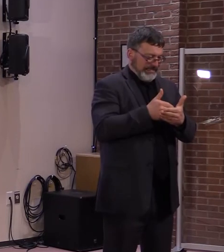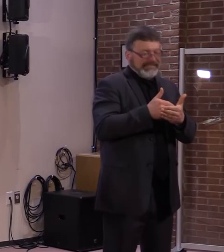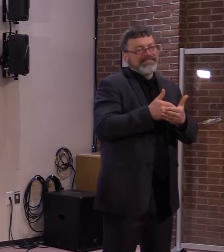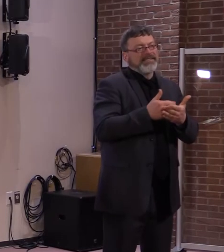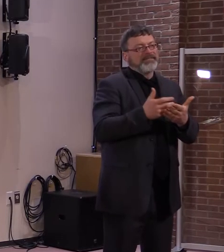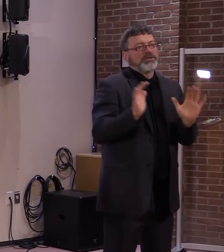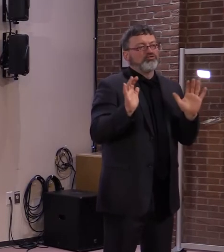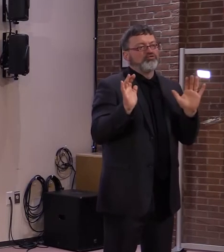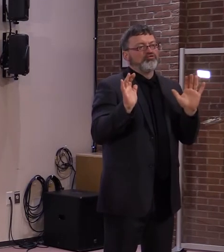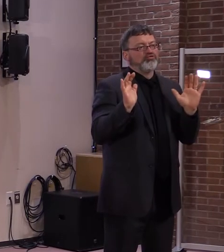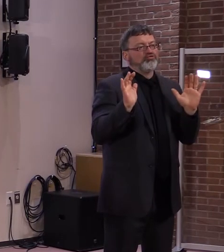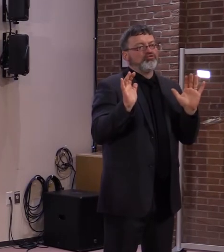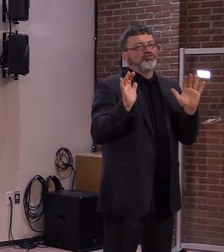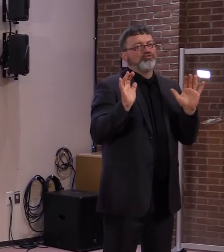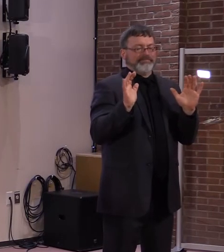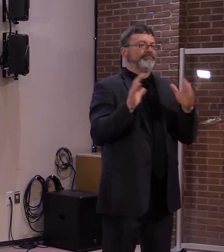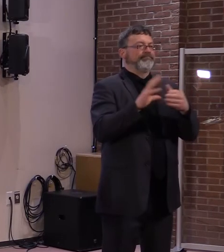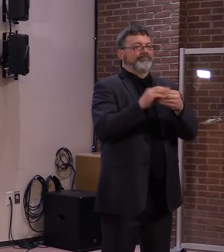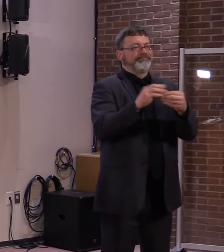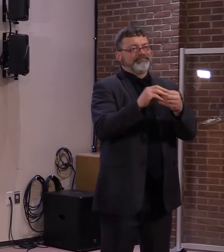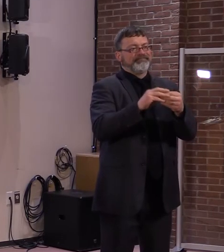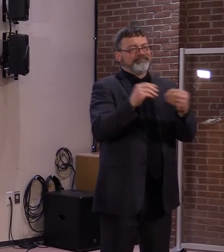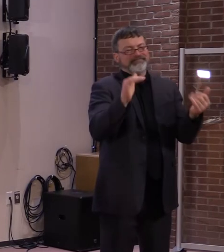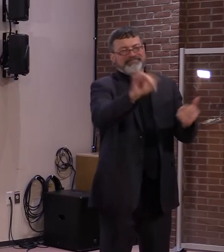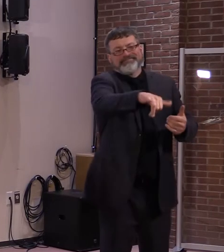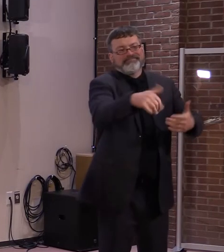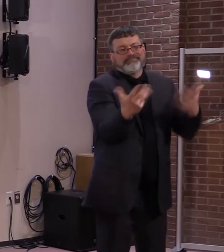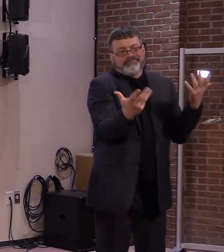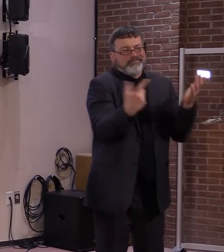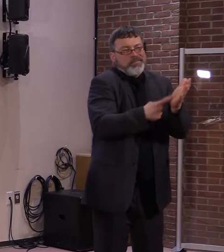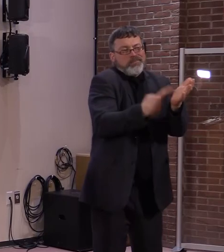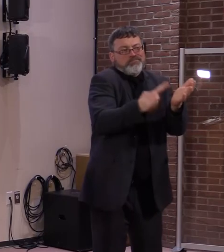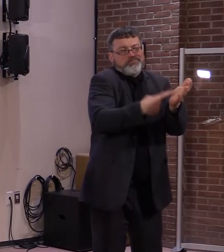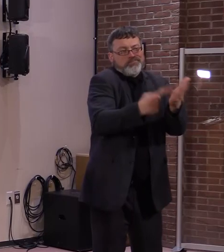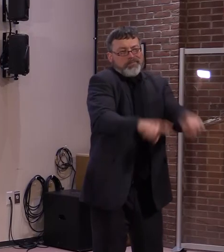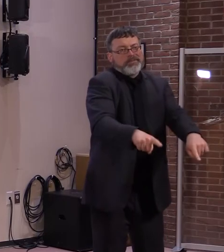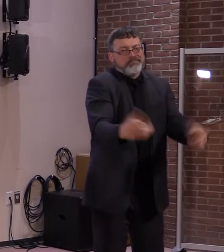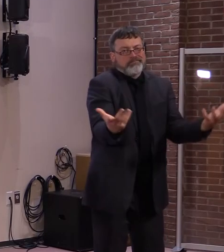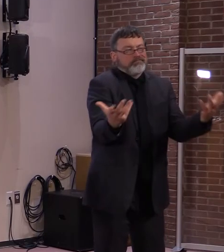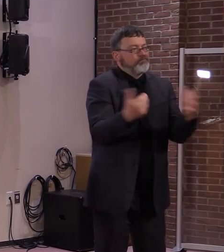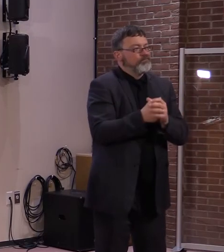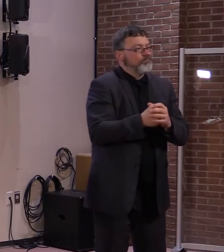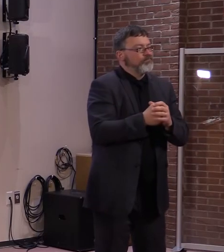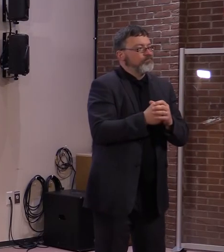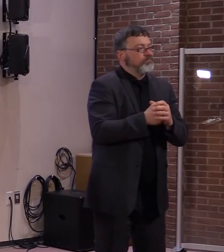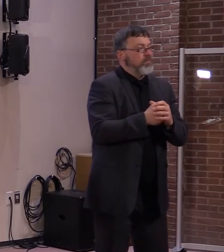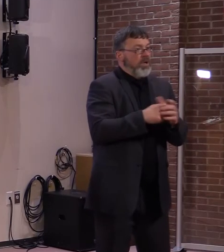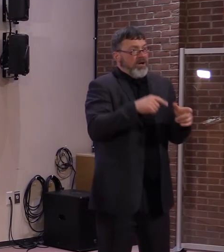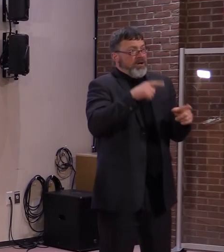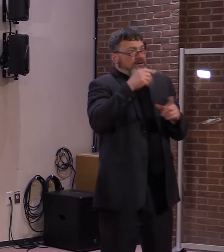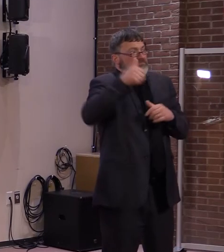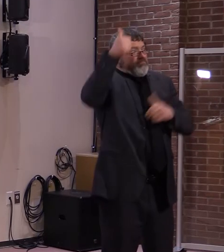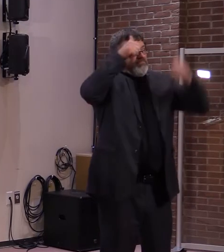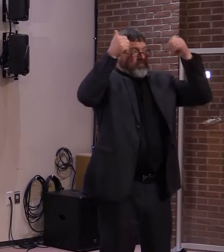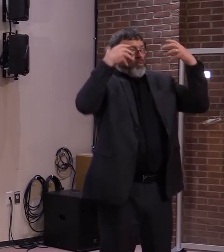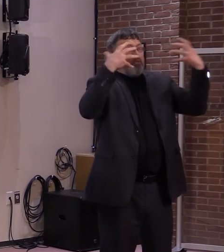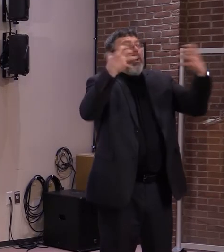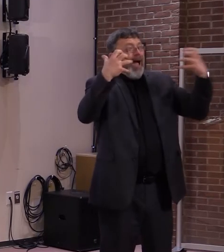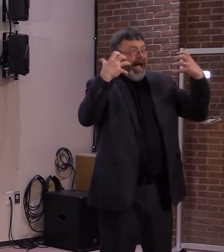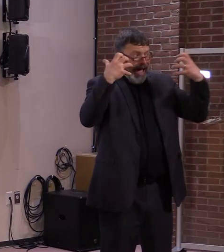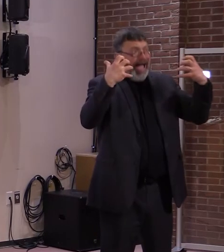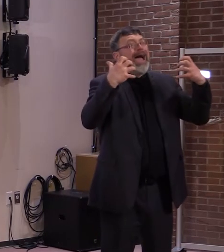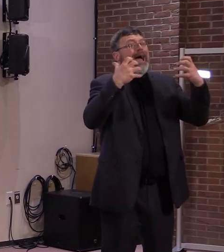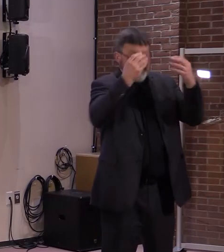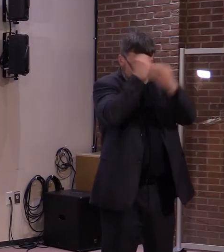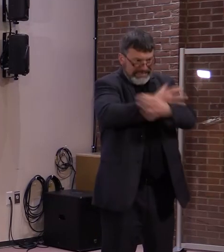I think there's what we would always like to be able to do and then what is actually most appropriate given the circumstance. I think